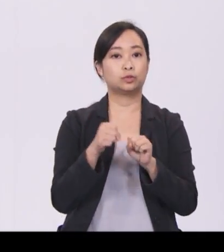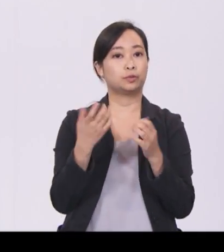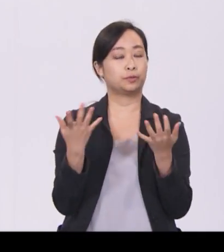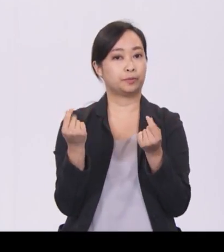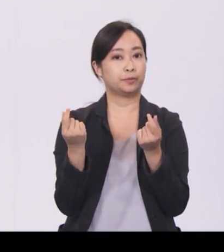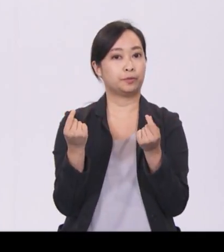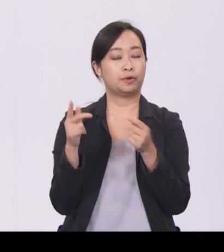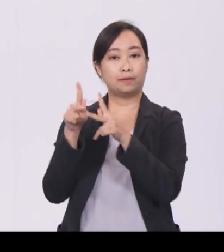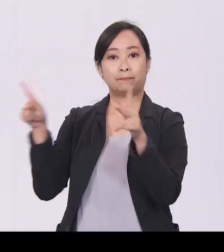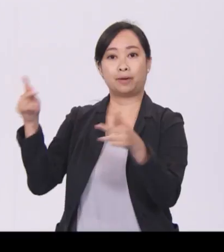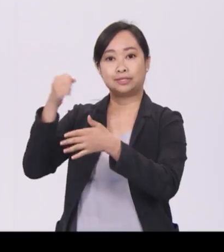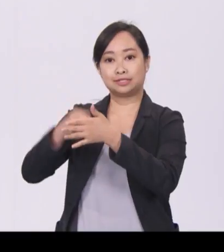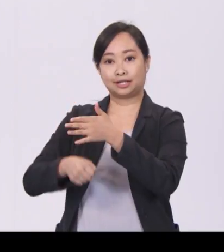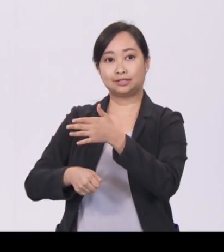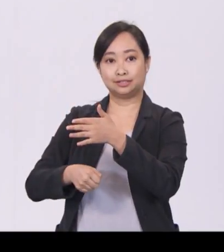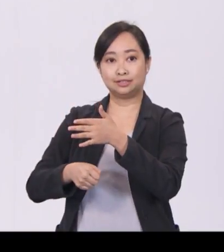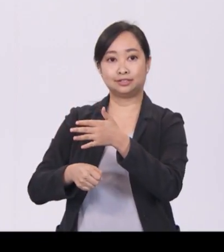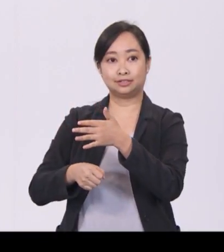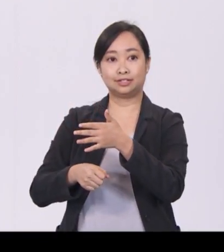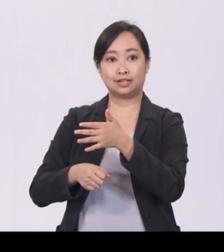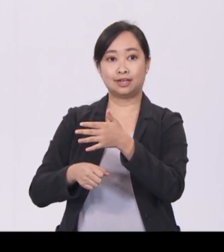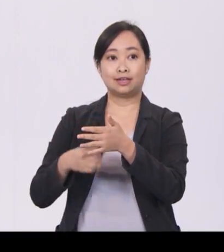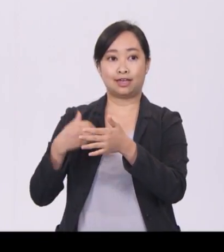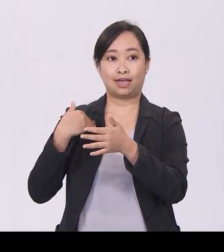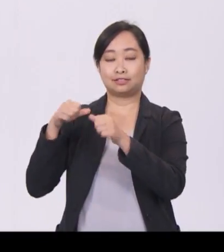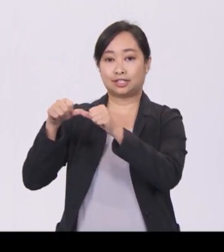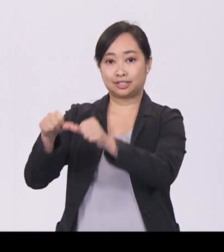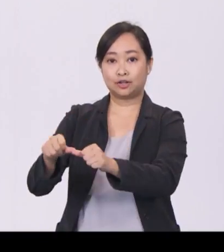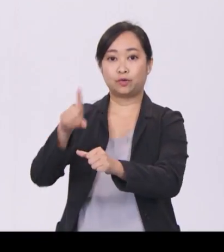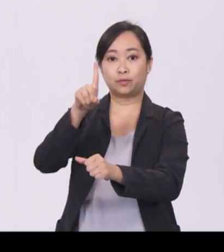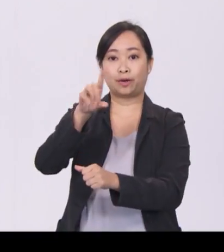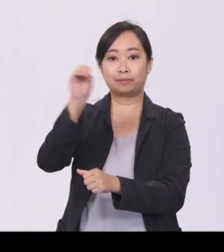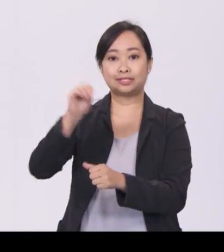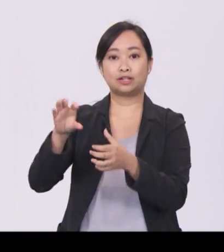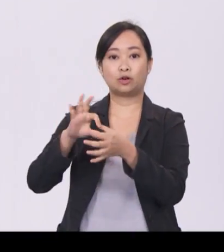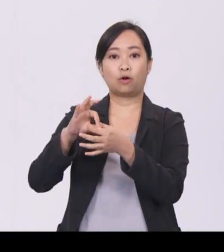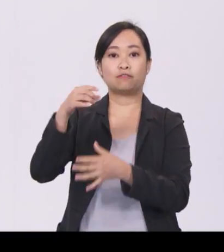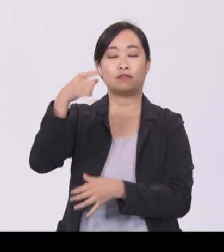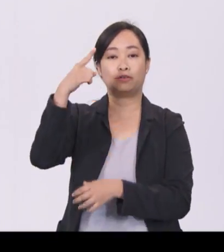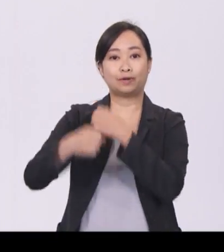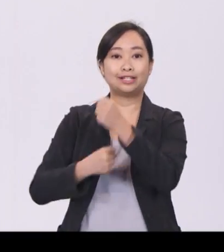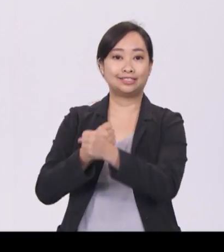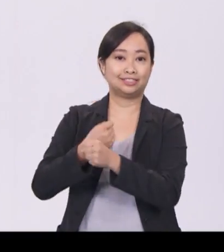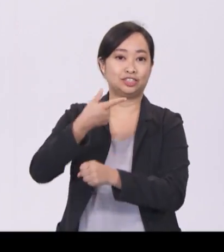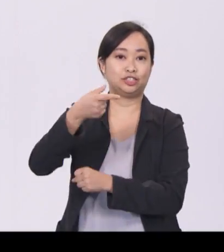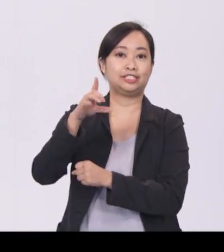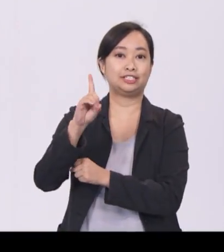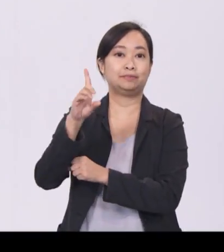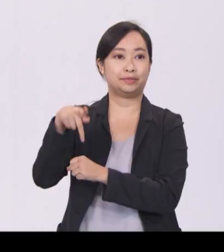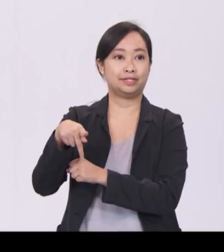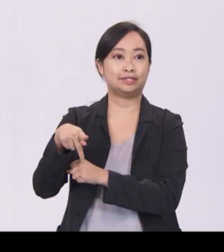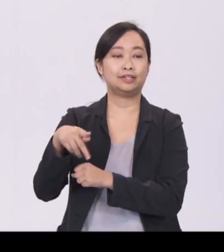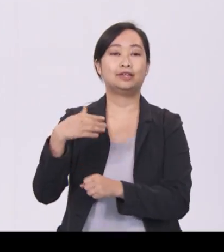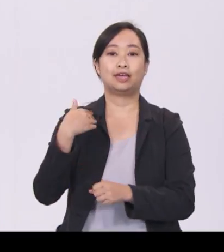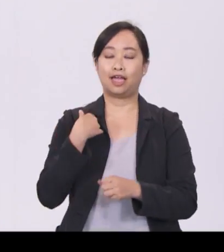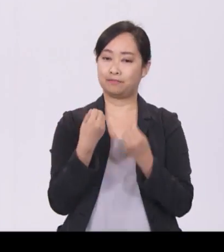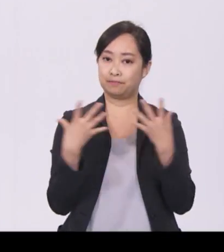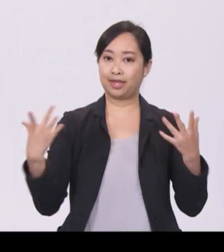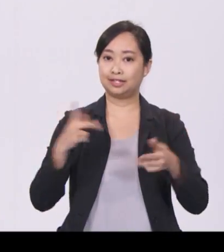&D spending at 1% of GDP annually. We have various programs to translate our public